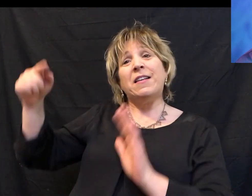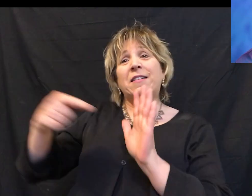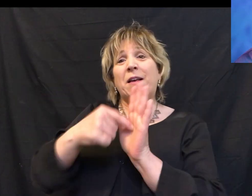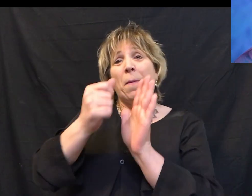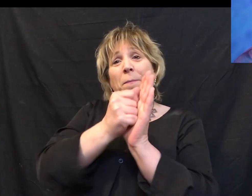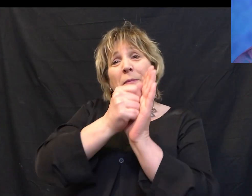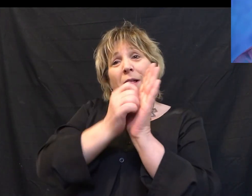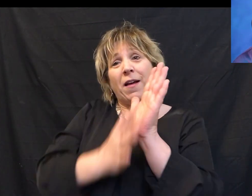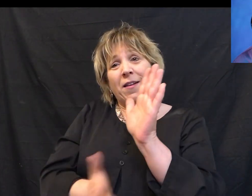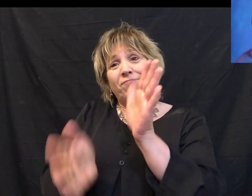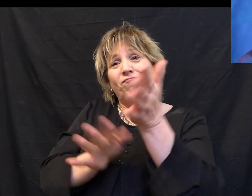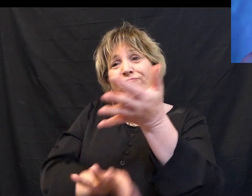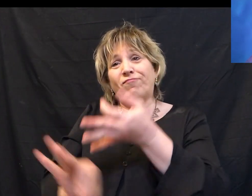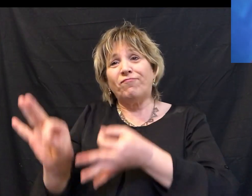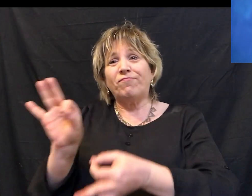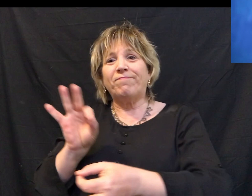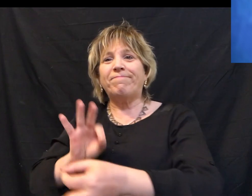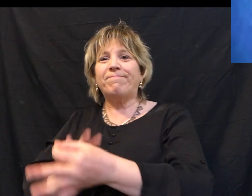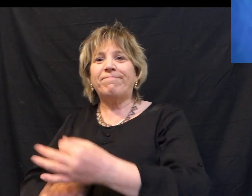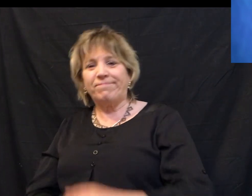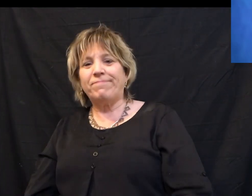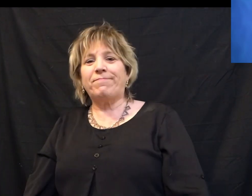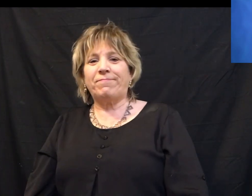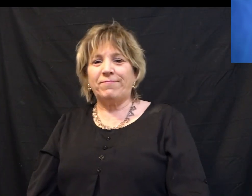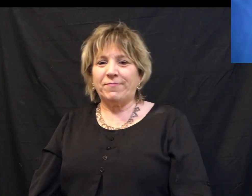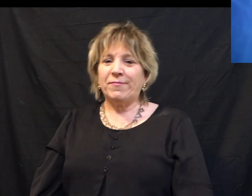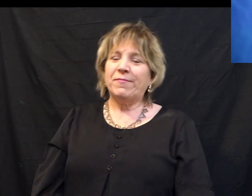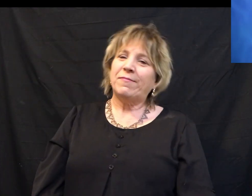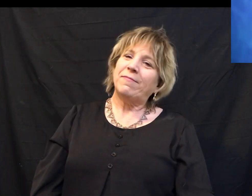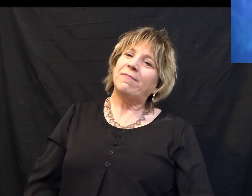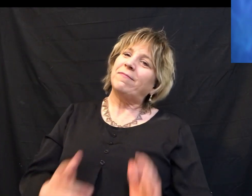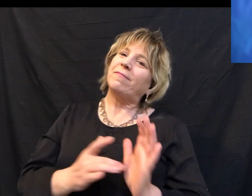The blood of Jesus I